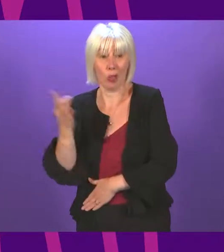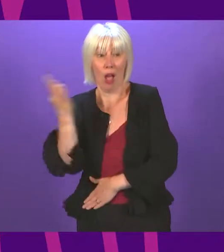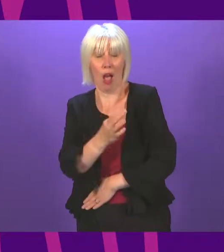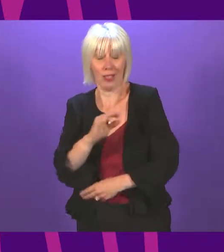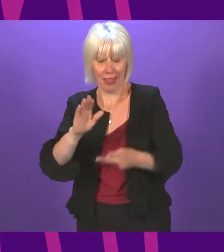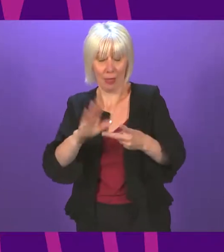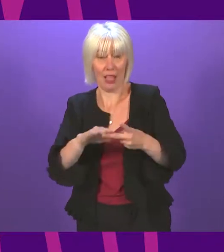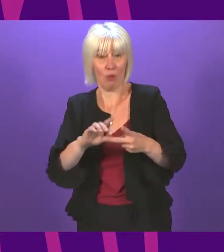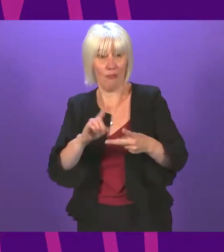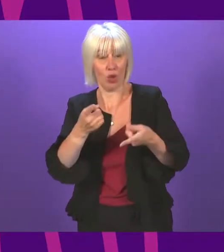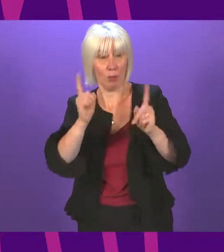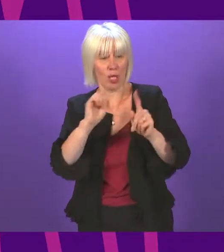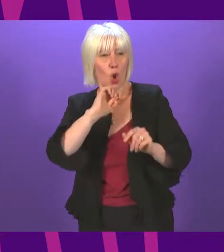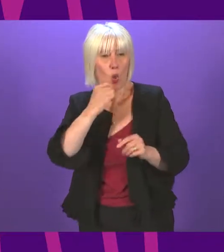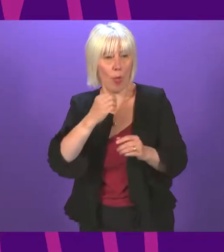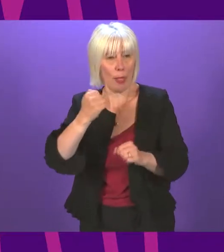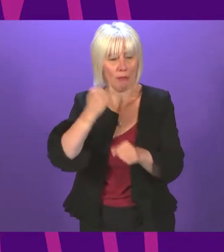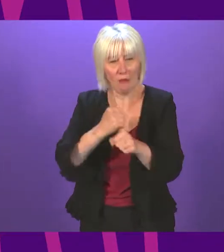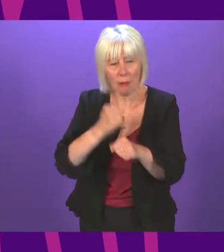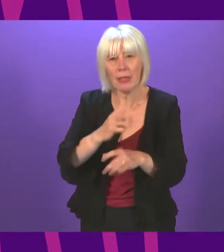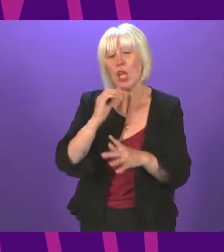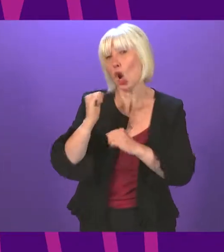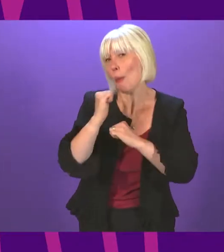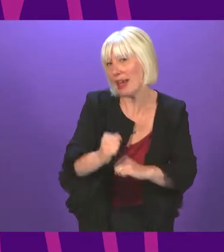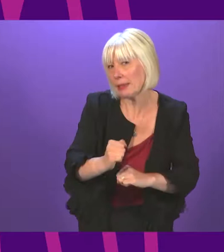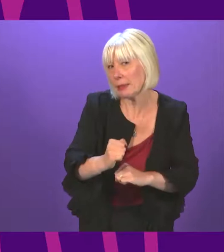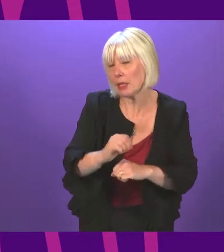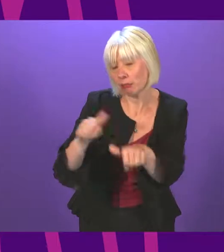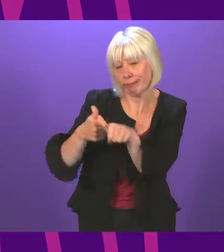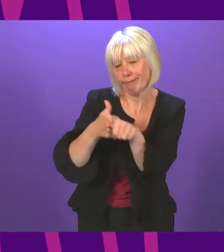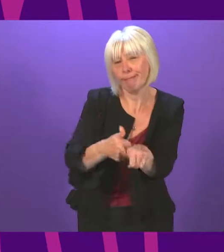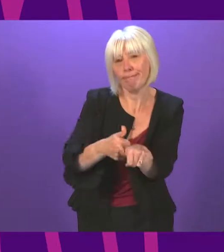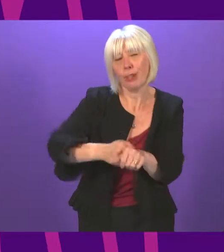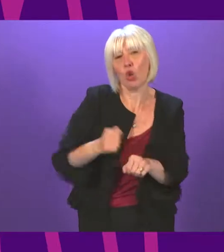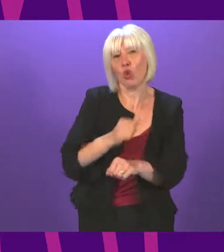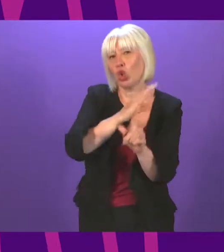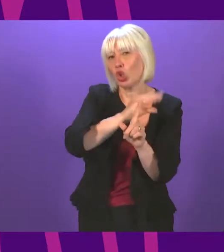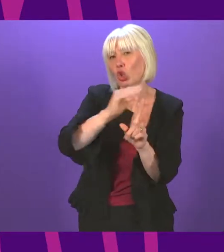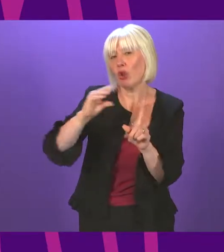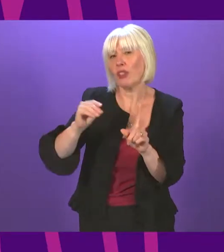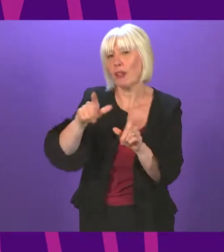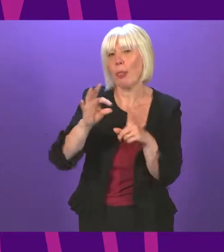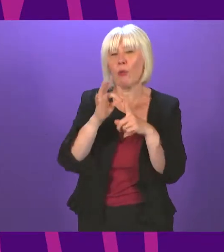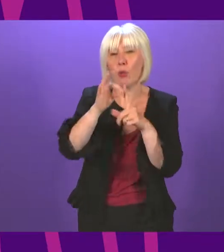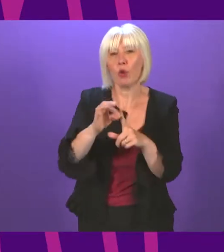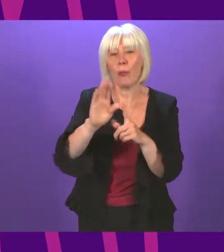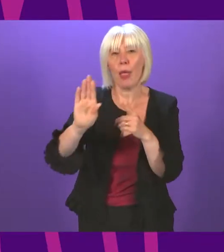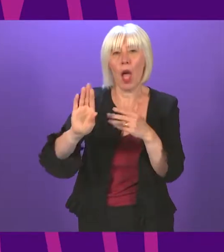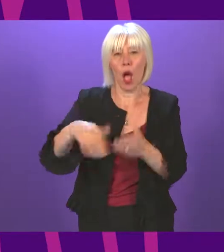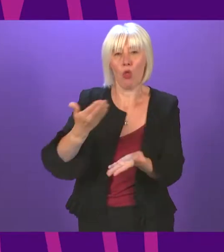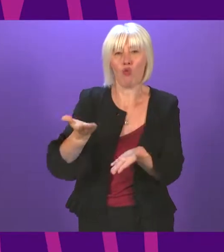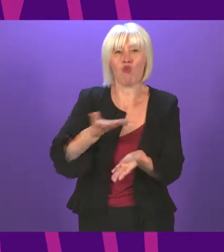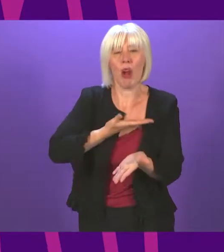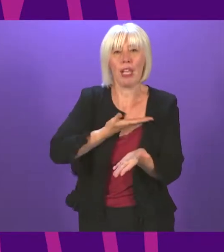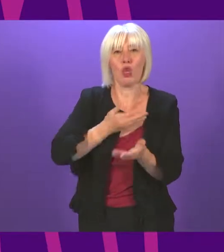will the government commit itself to backing the Scottish Conservative proposals for a right to recovery bill